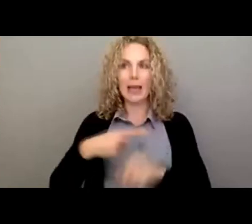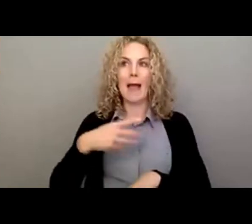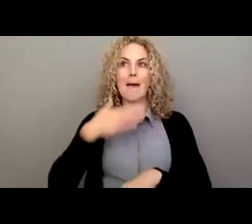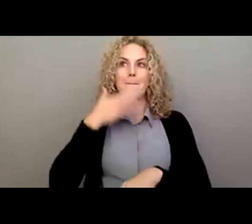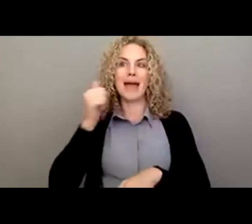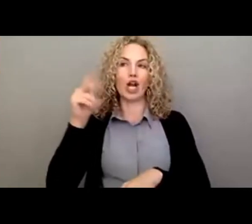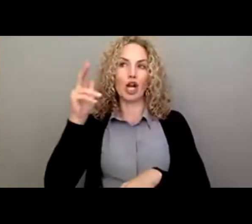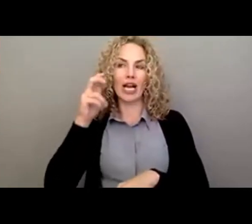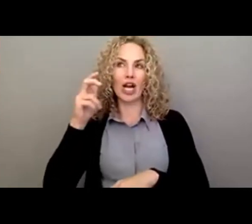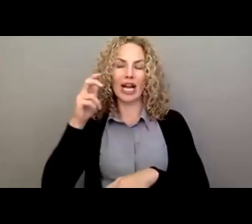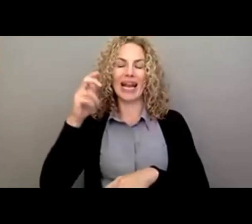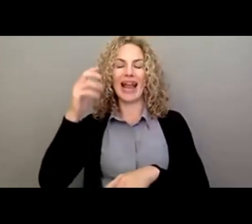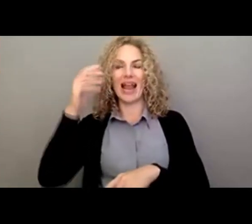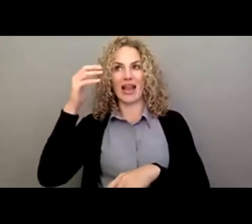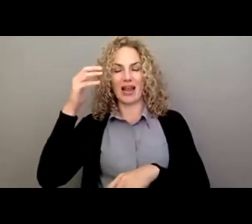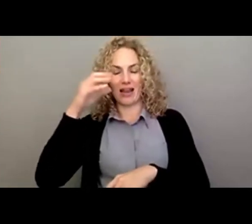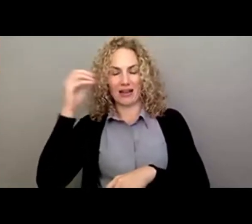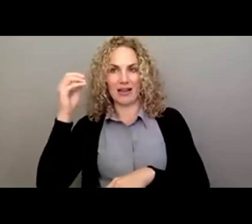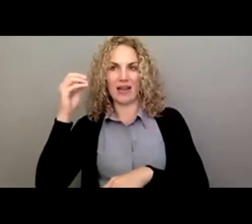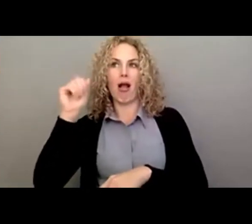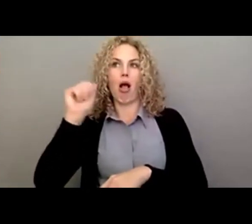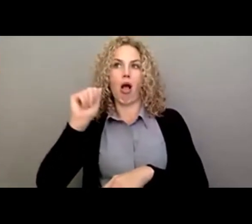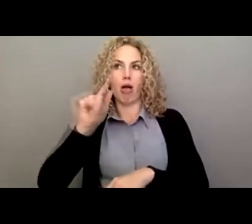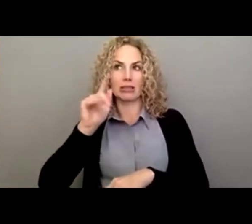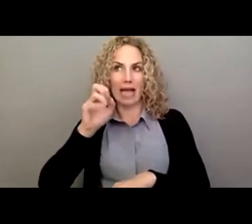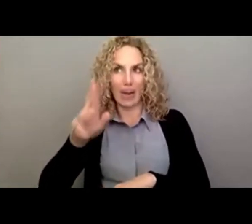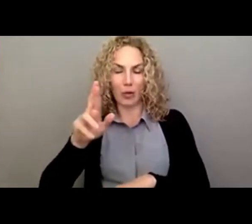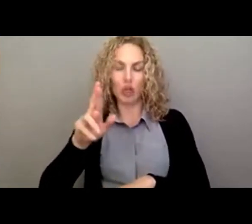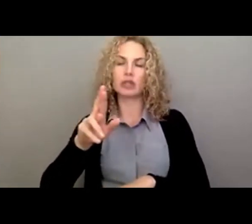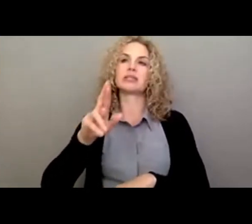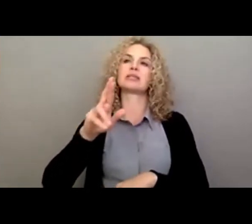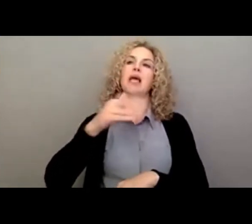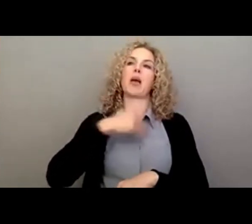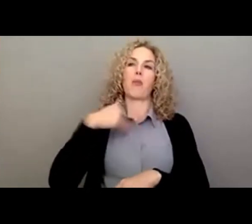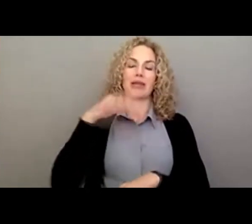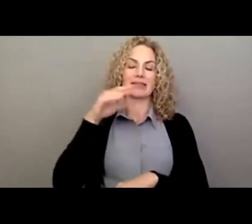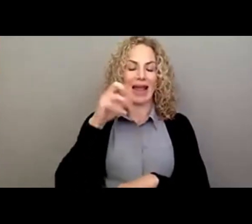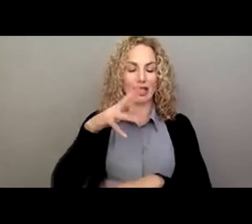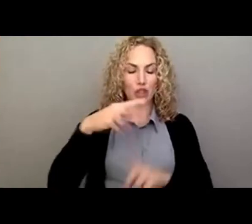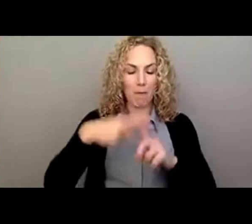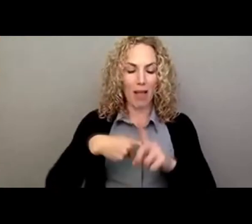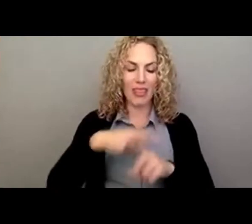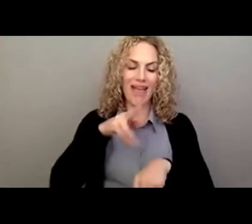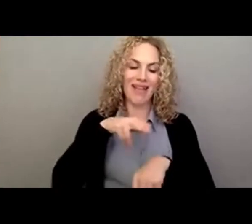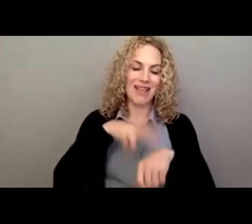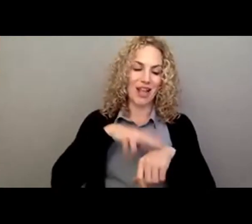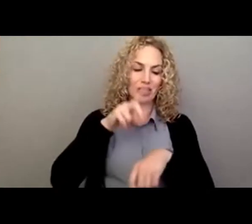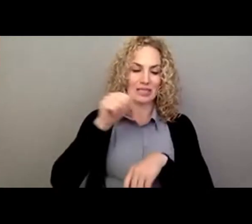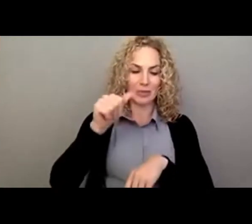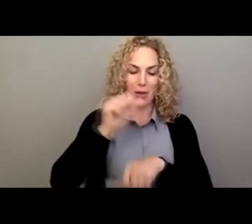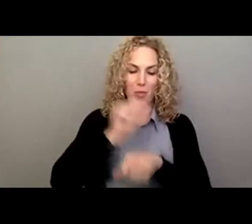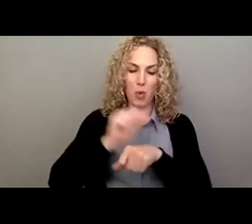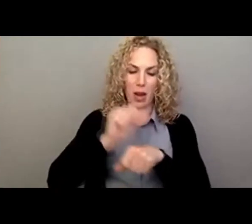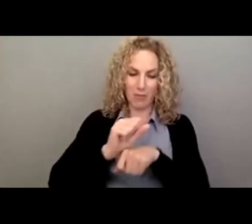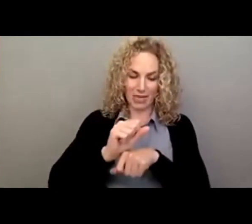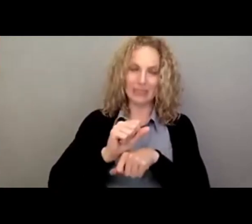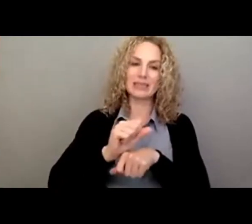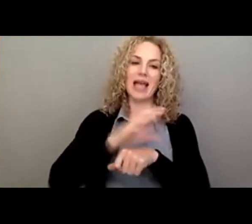Alzheimer Awareness Month, Breast Cancer Awareness Month, National Disability Employment Awareness, and Movember Men's Health Month.